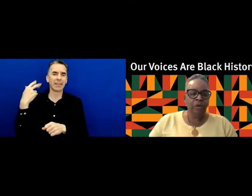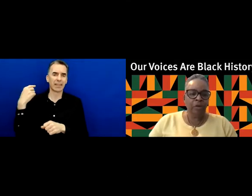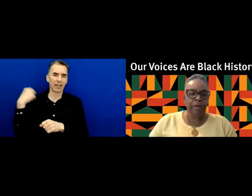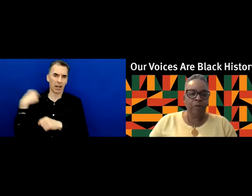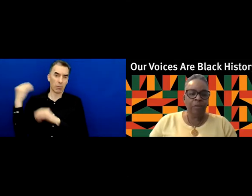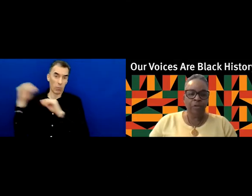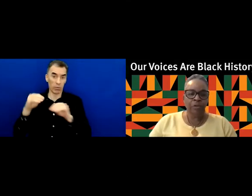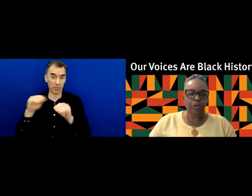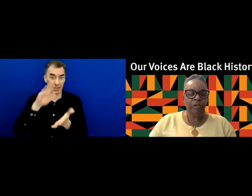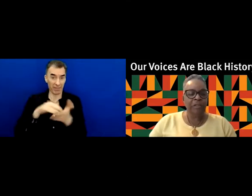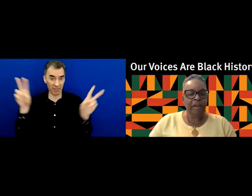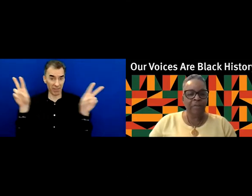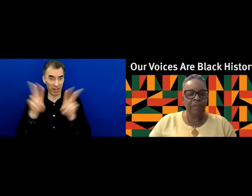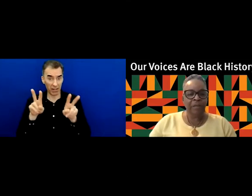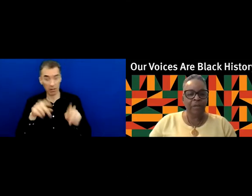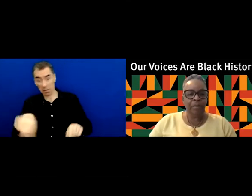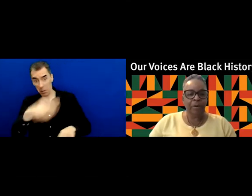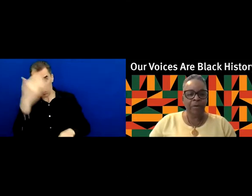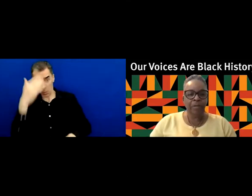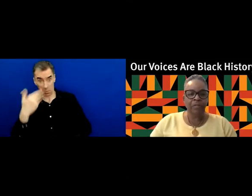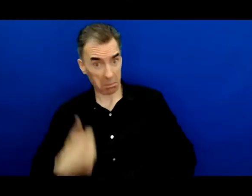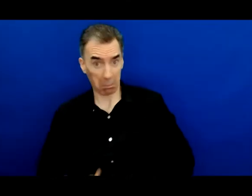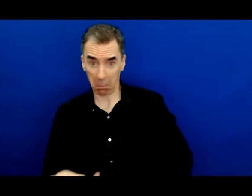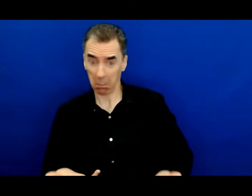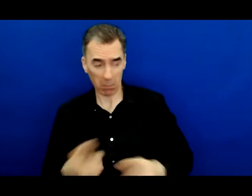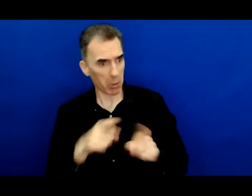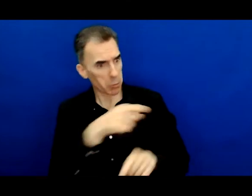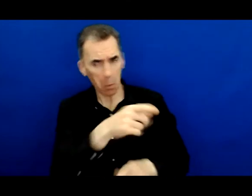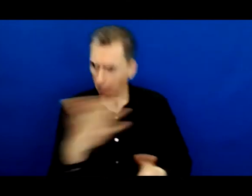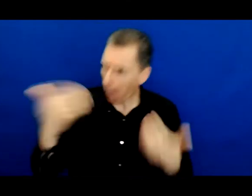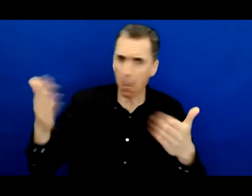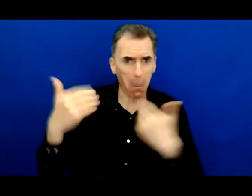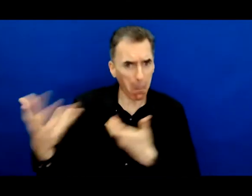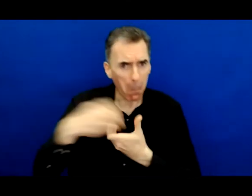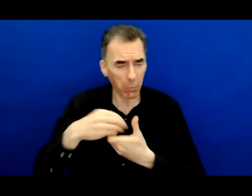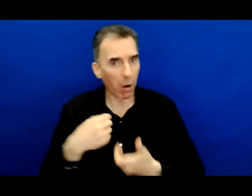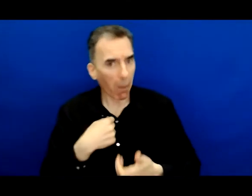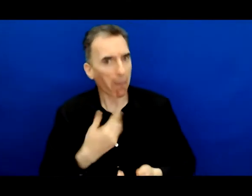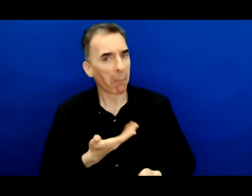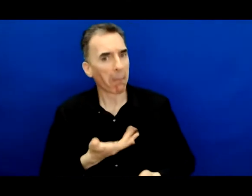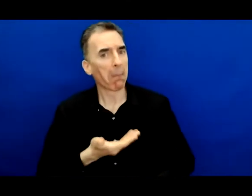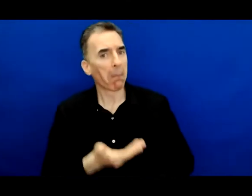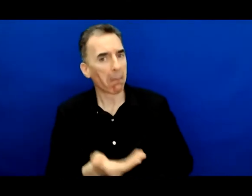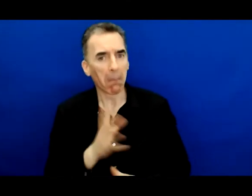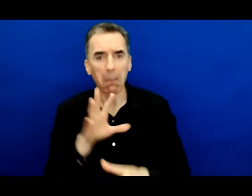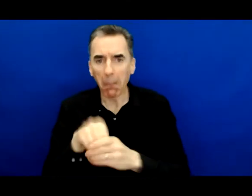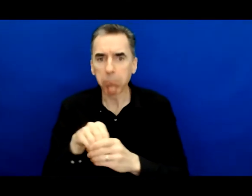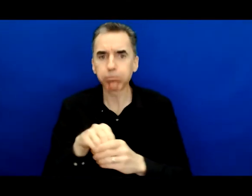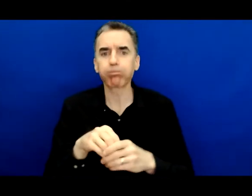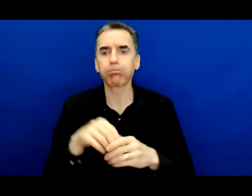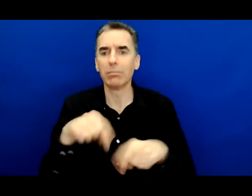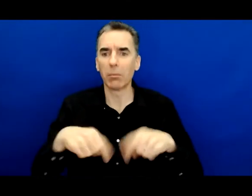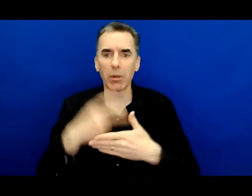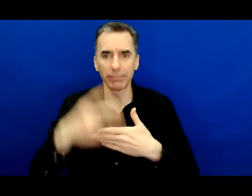you all had opened your doors and allowed me to be a part of this vital program. As I've told you all from the beginning, me,